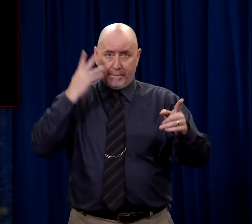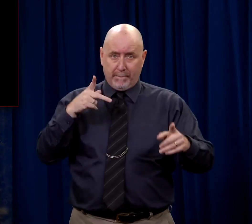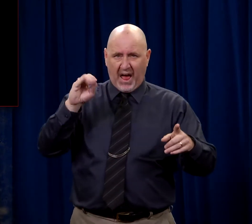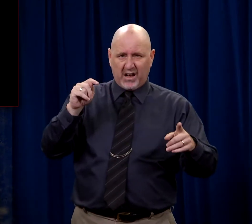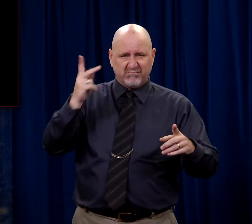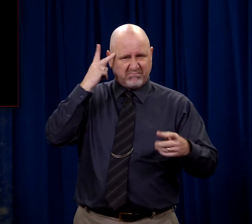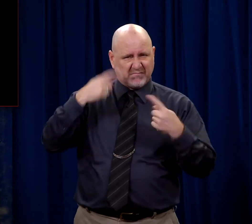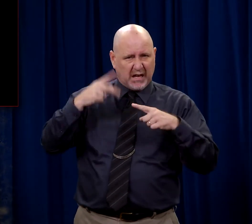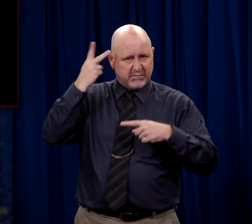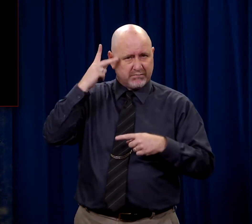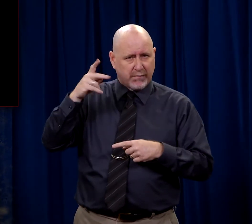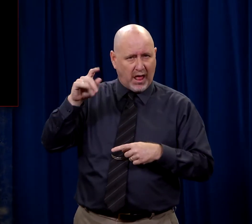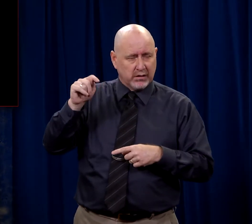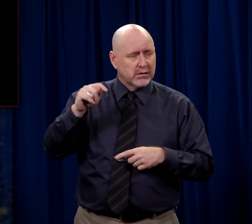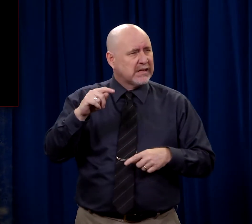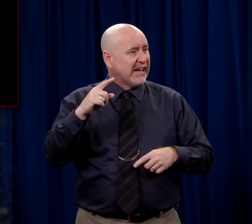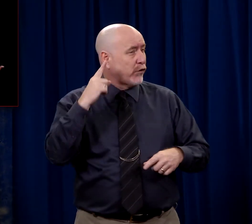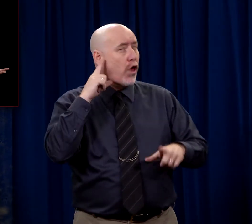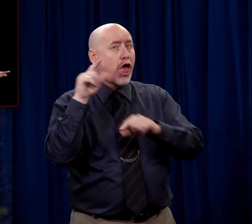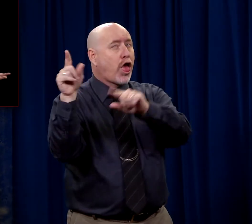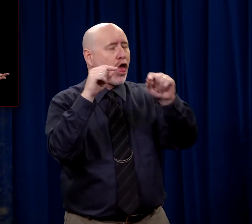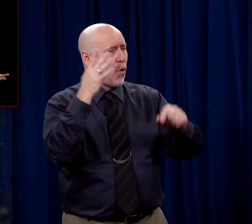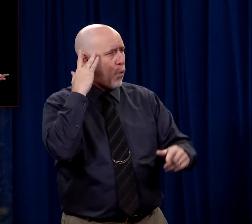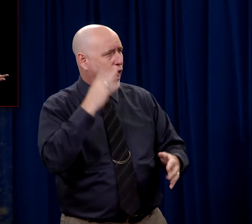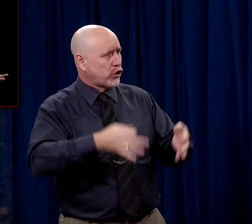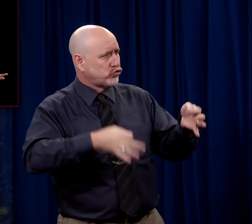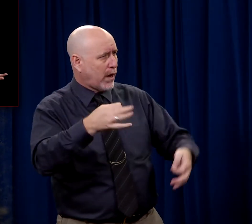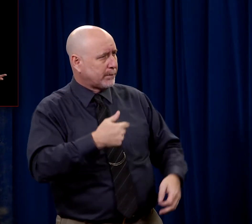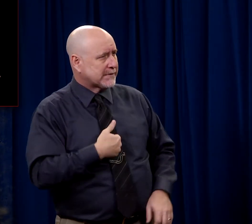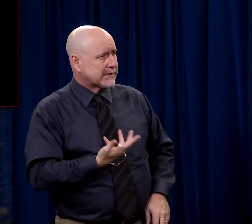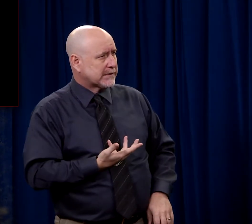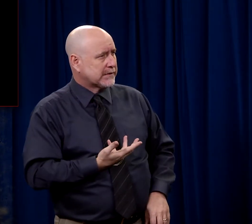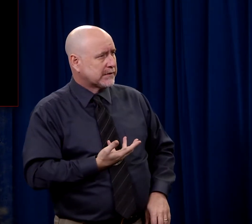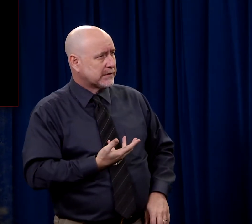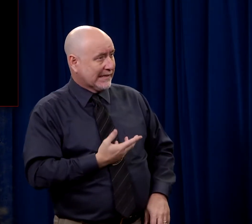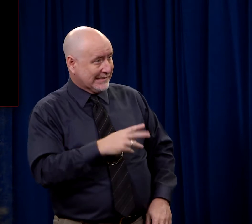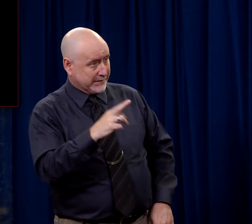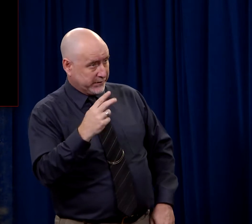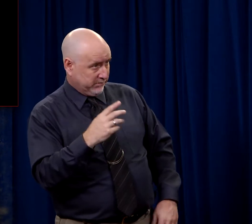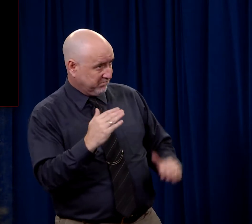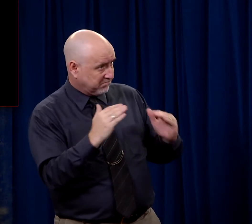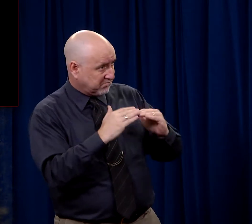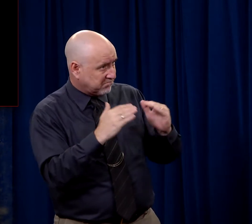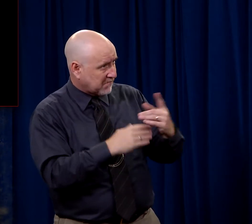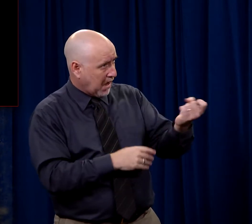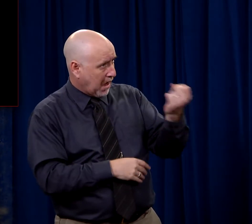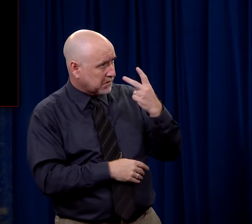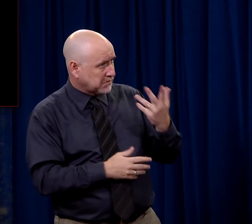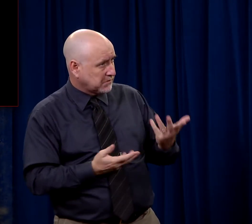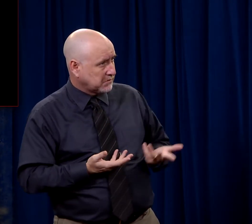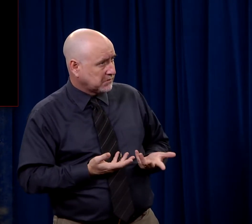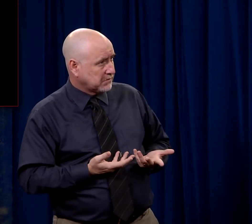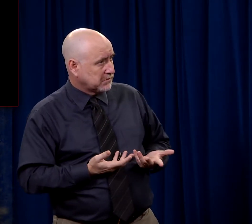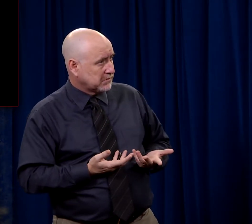if this is hearsay, why are you trying me? In other words, is this reasonable that you would ask me this?